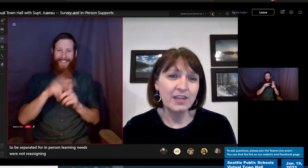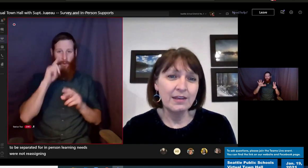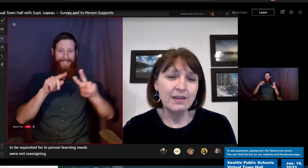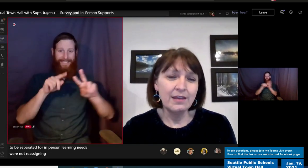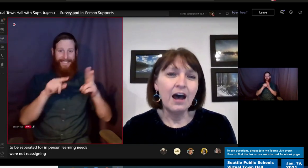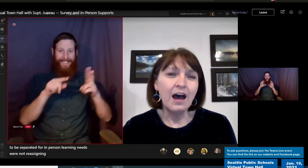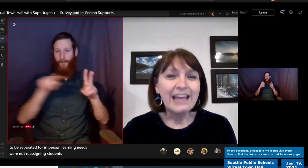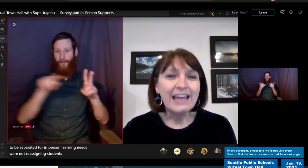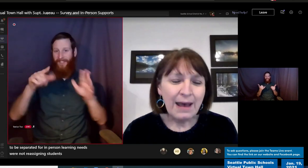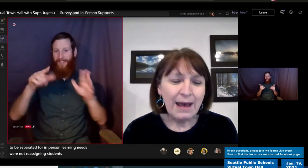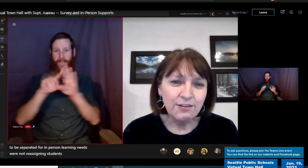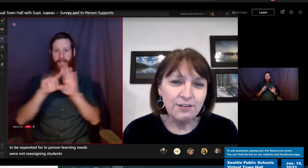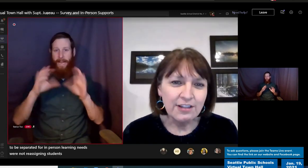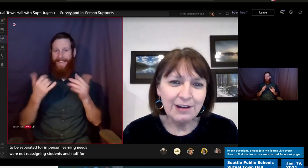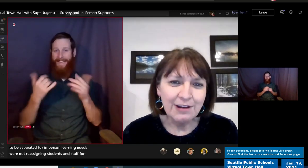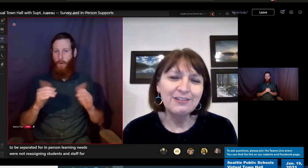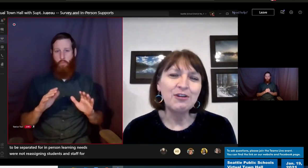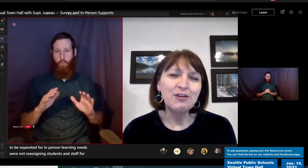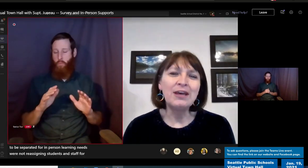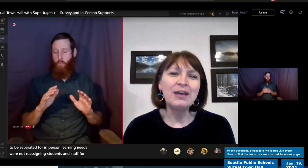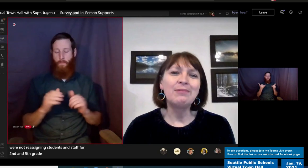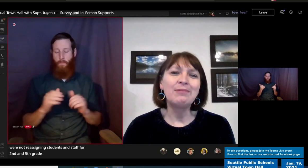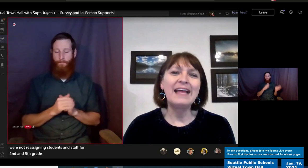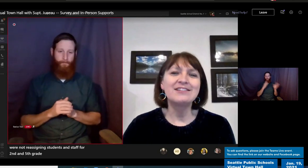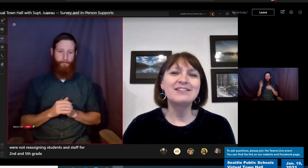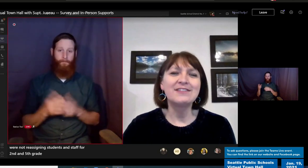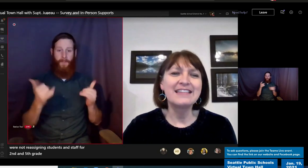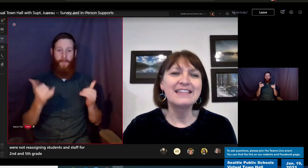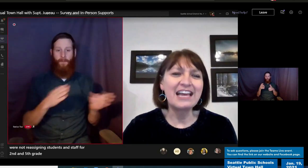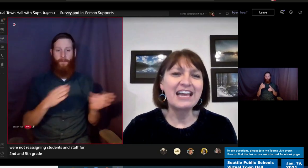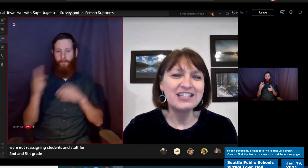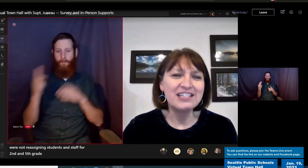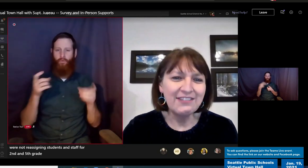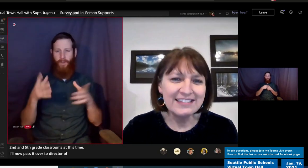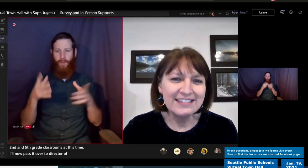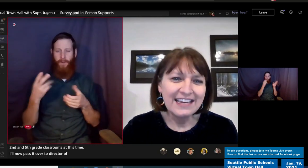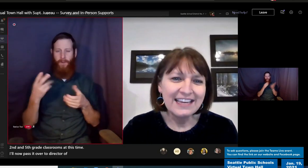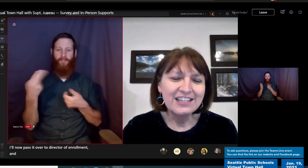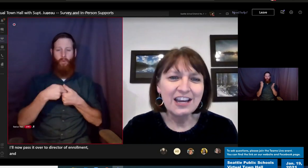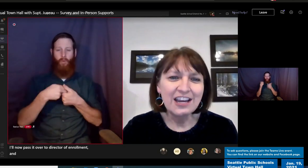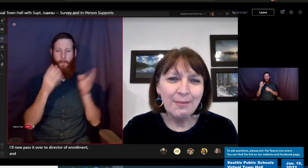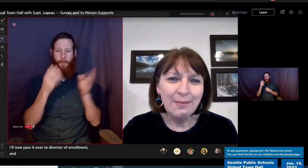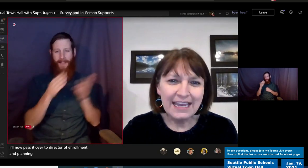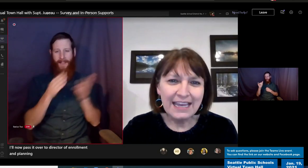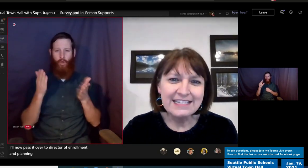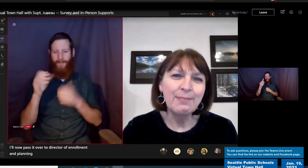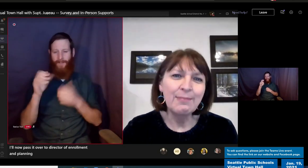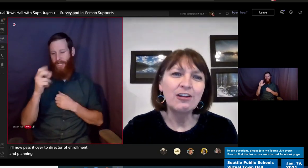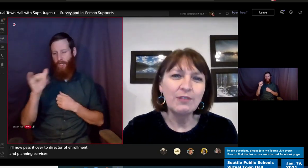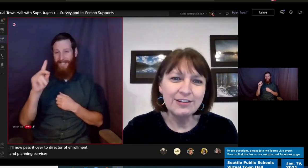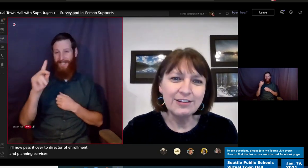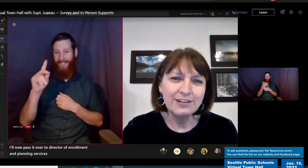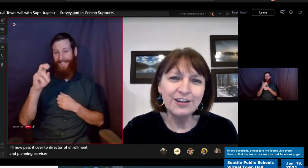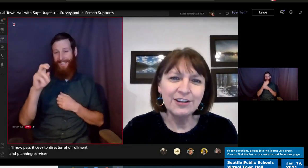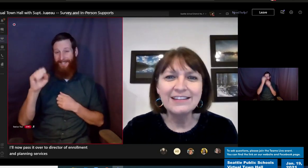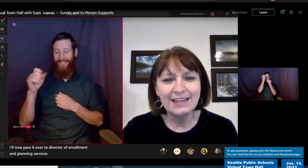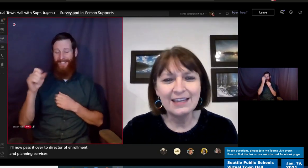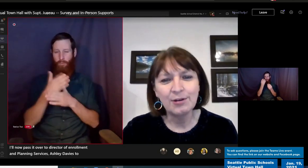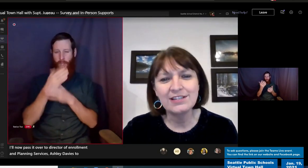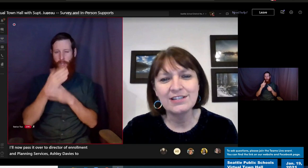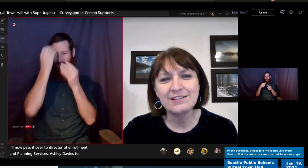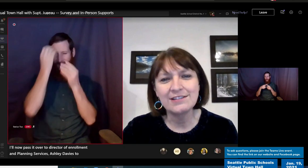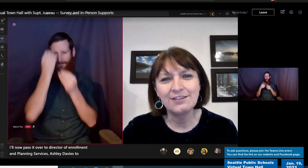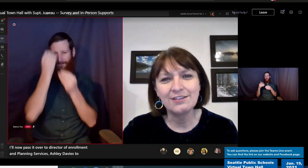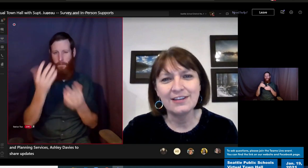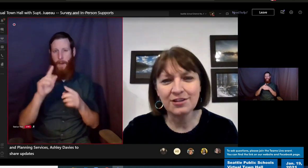I'll now pass it over to Director of Enrollment and Planning Services, Ashley Davies, to share updates about our return to in-person